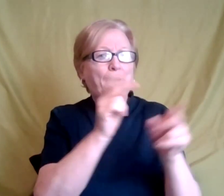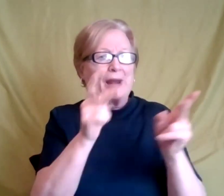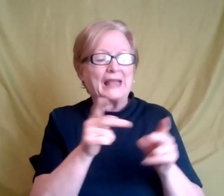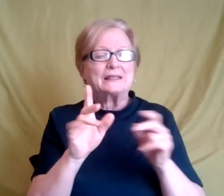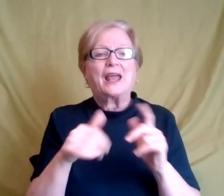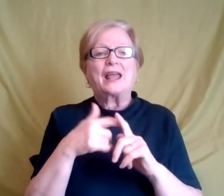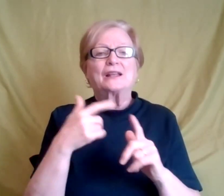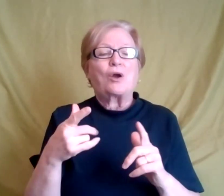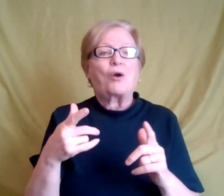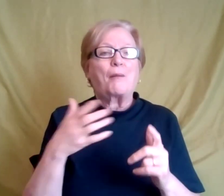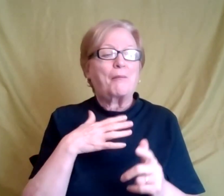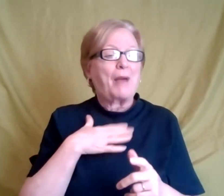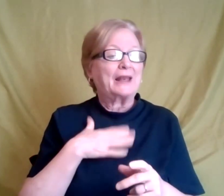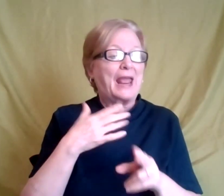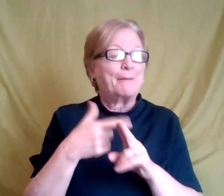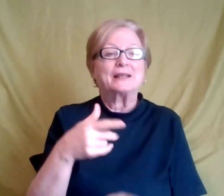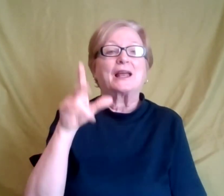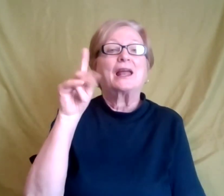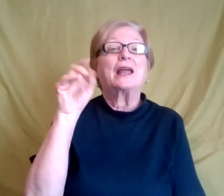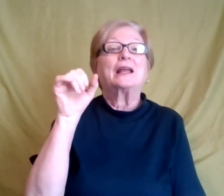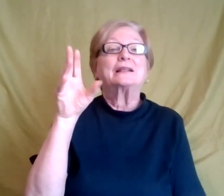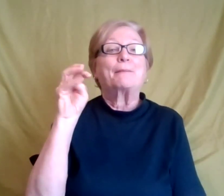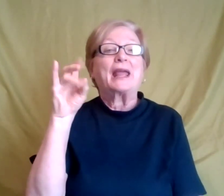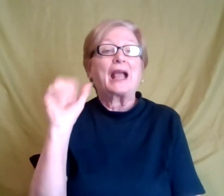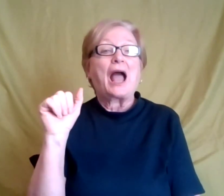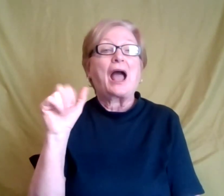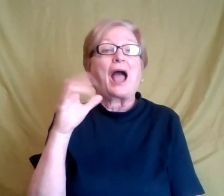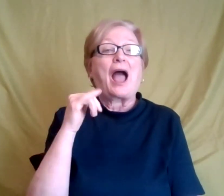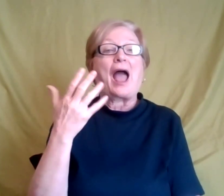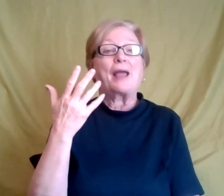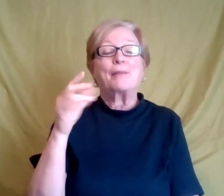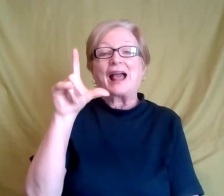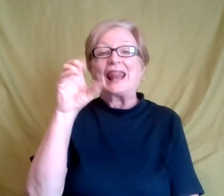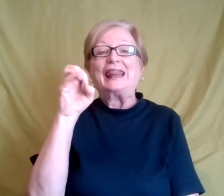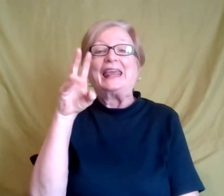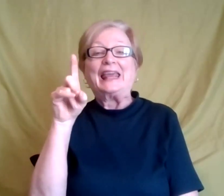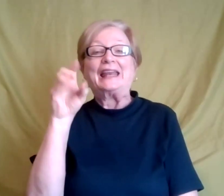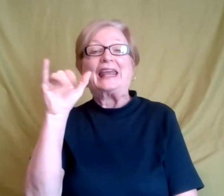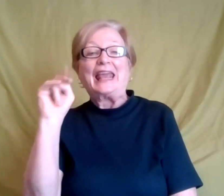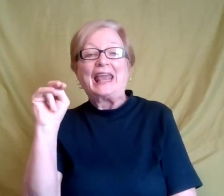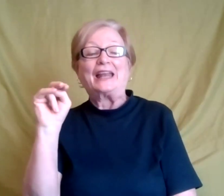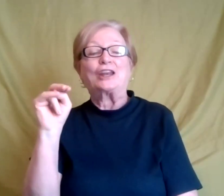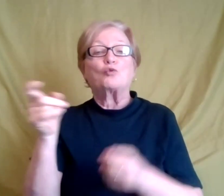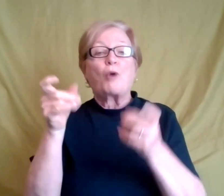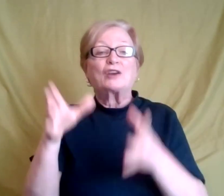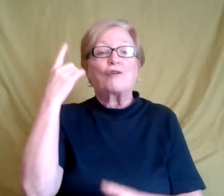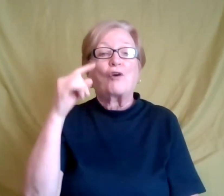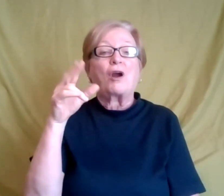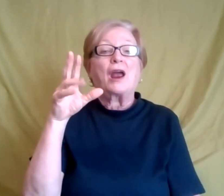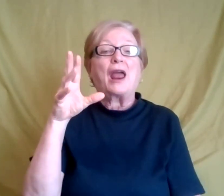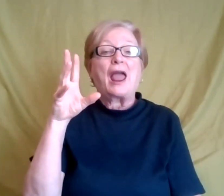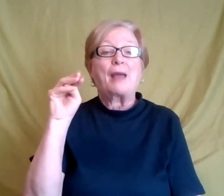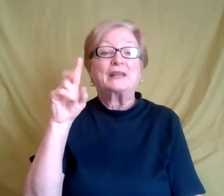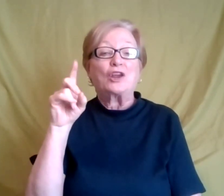-Spruce, and I am the lead-in director for MDRC. And